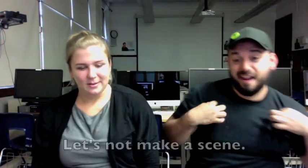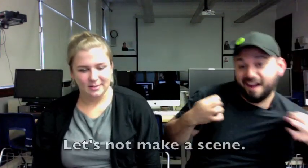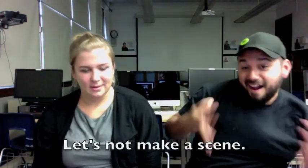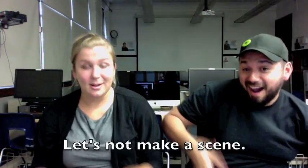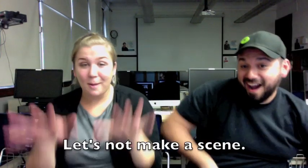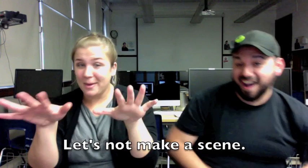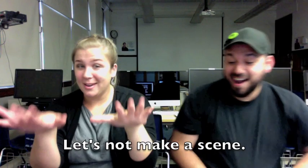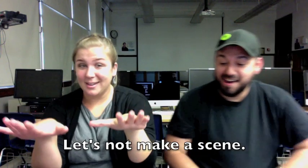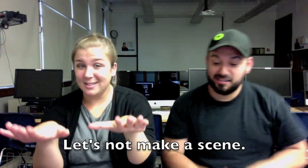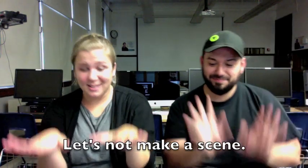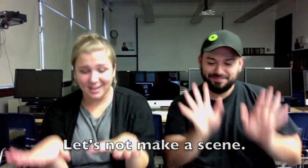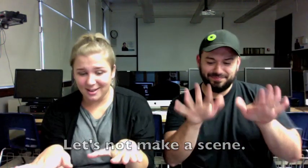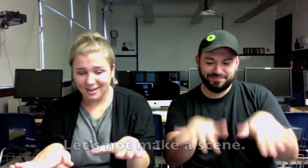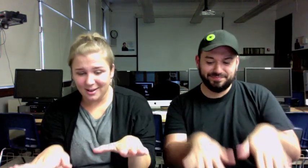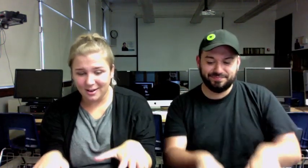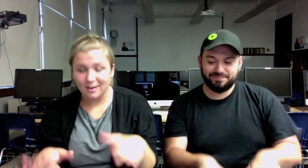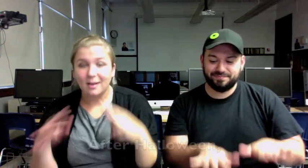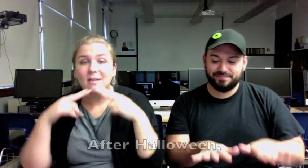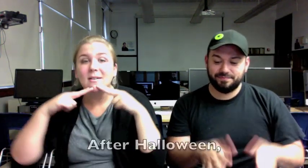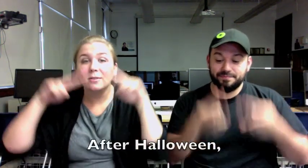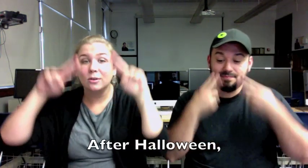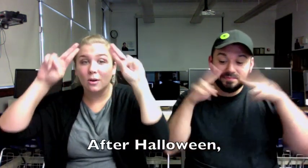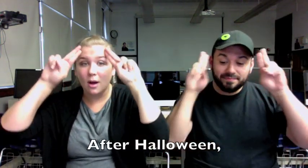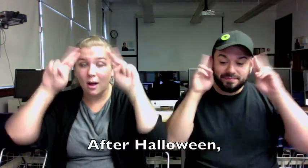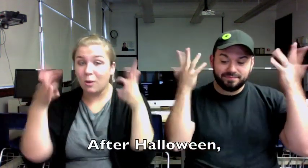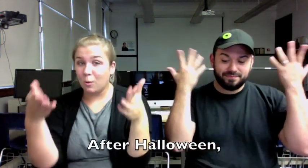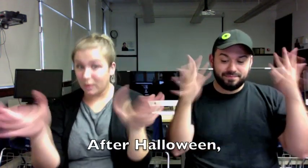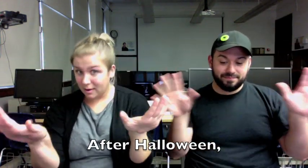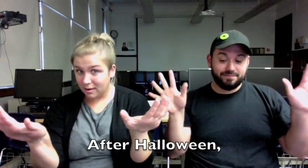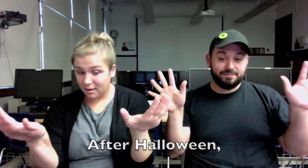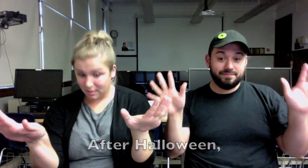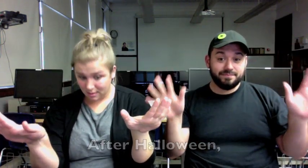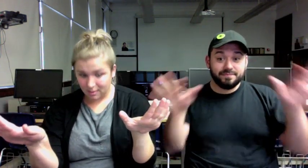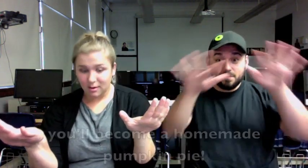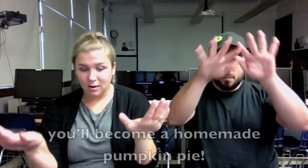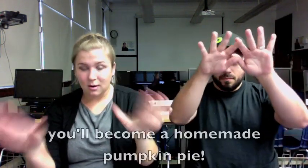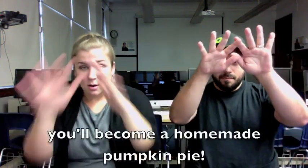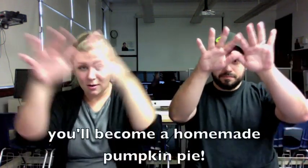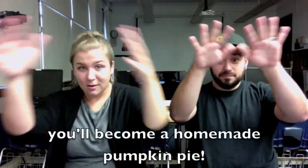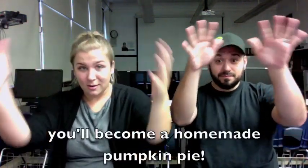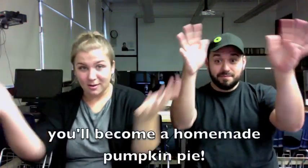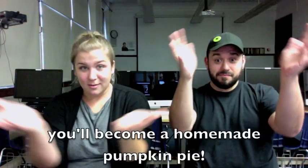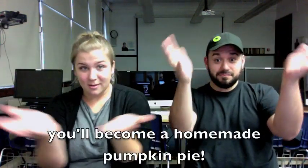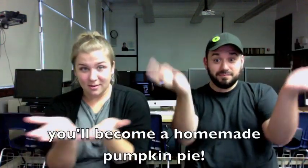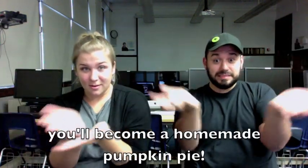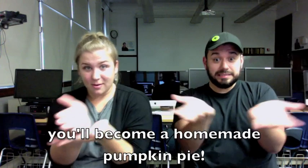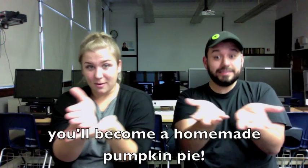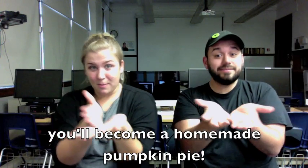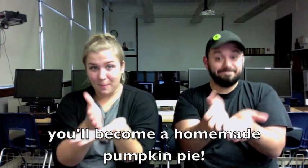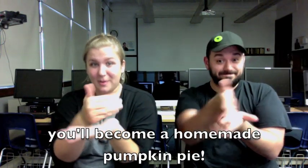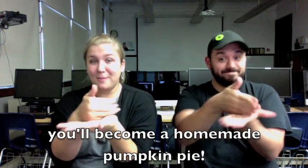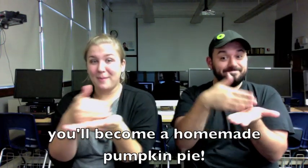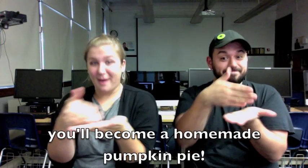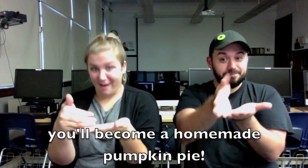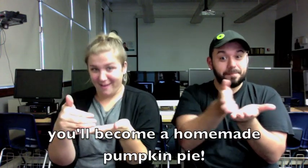Let's not make a scene after Halloween You'll become a homemade pumpkin pie